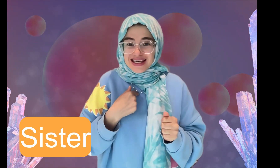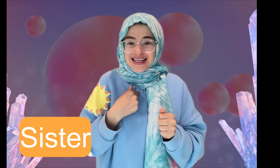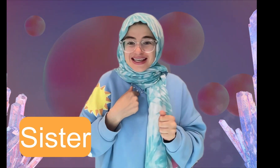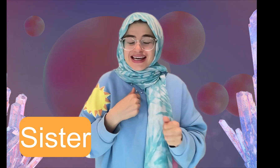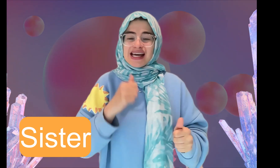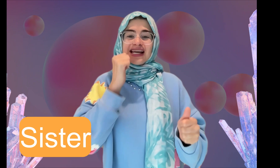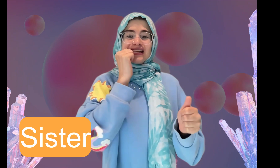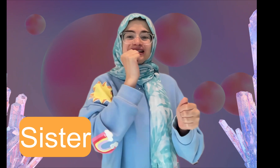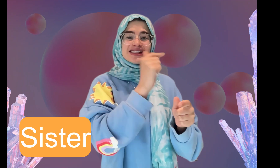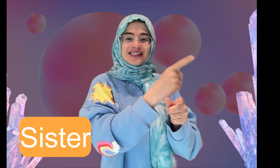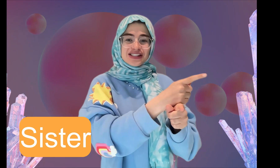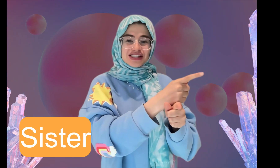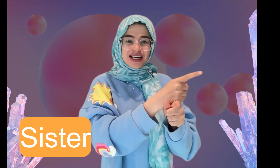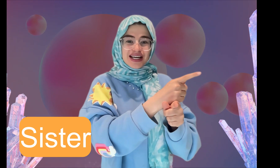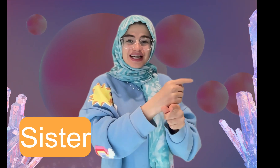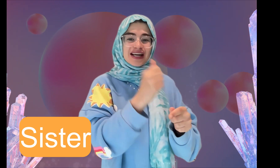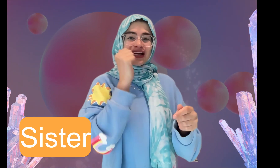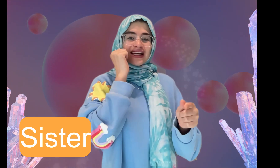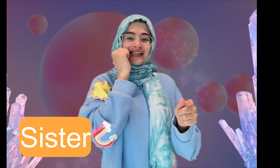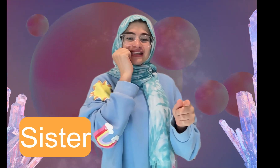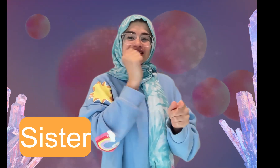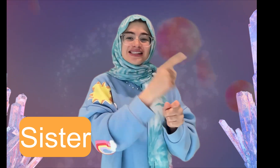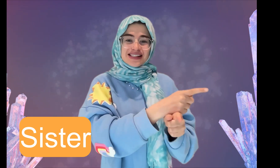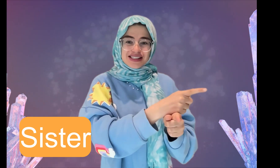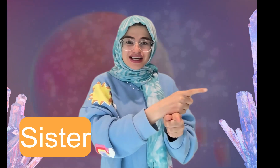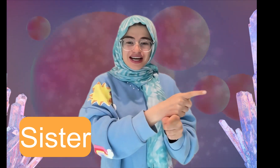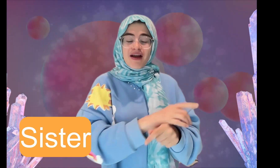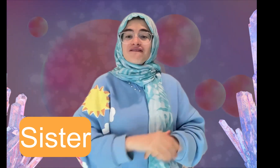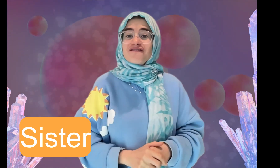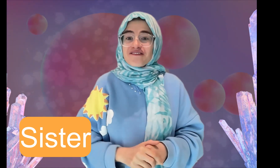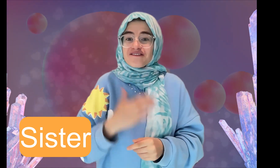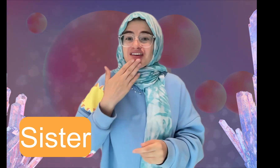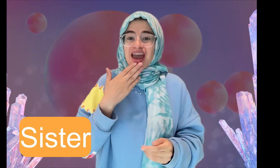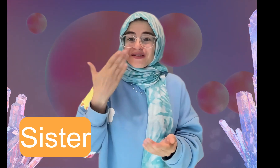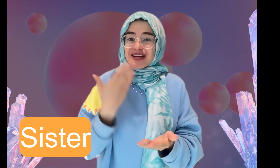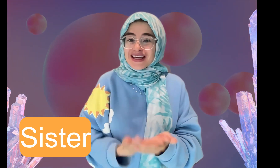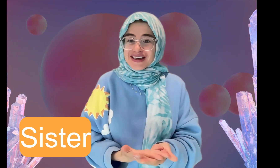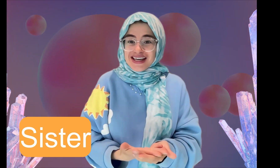sister sister very good